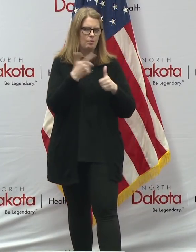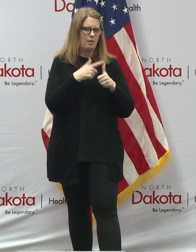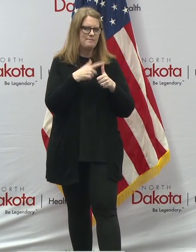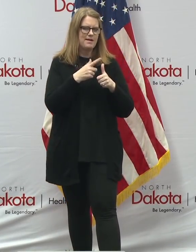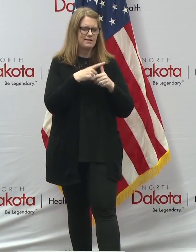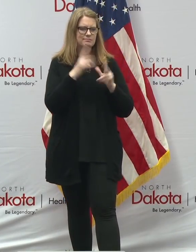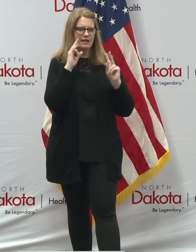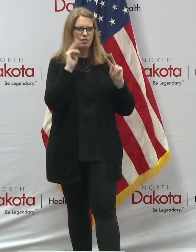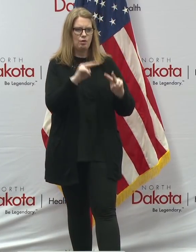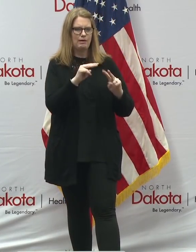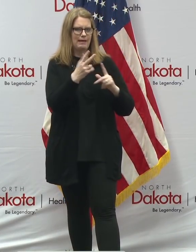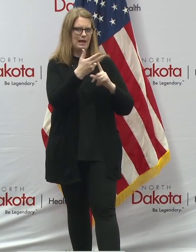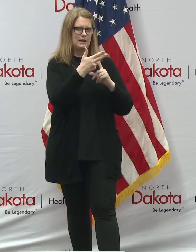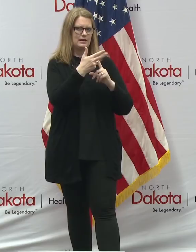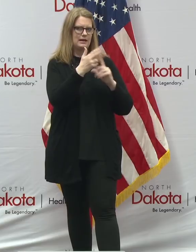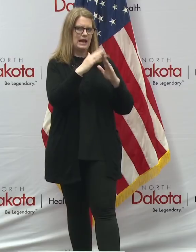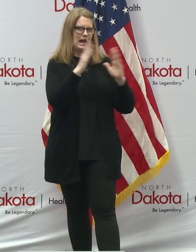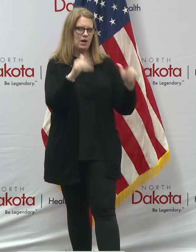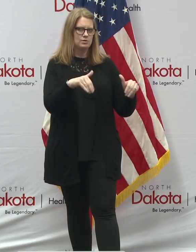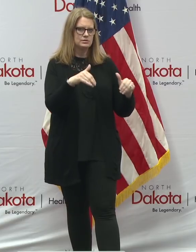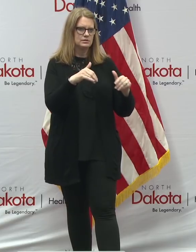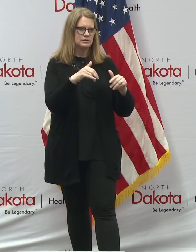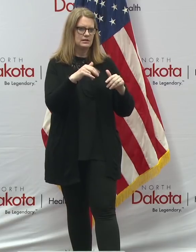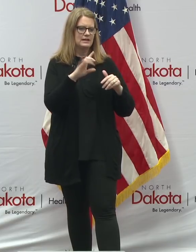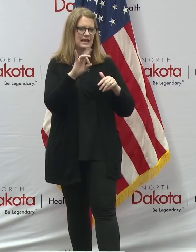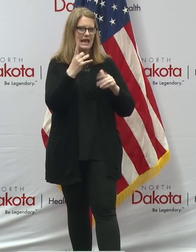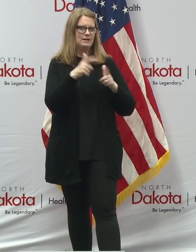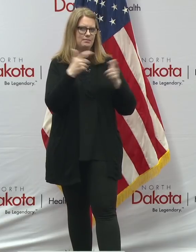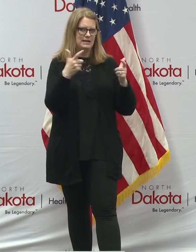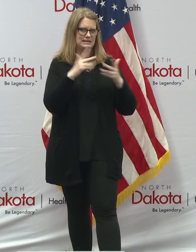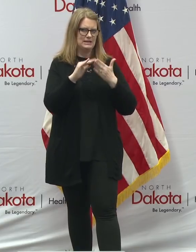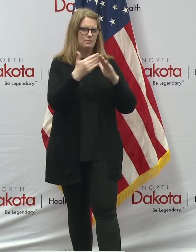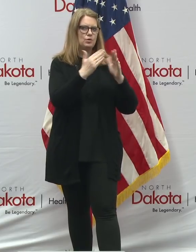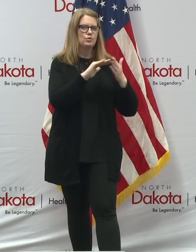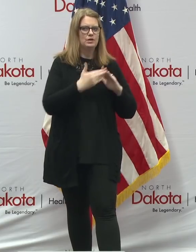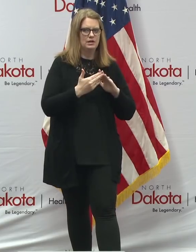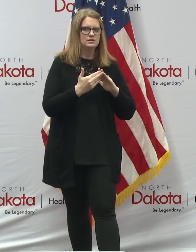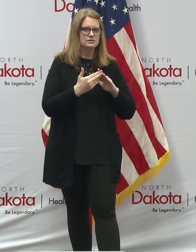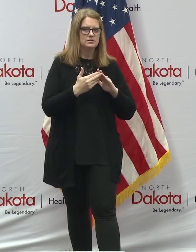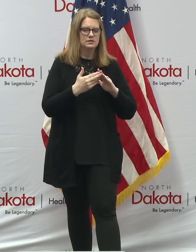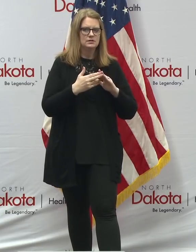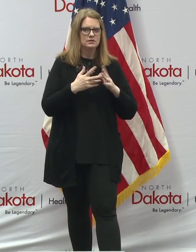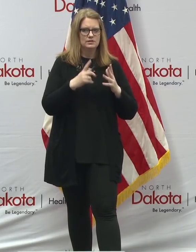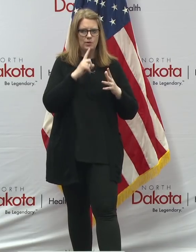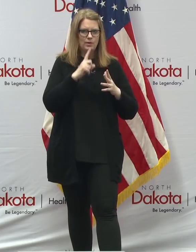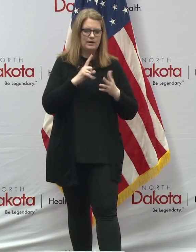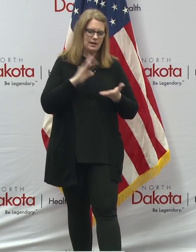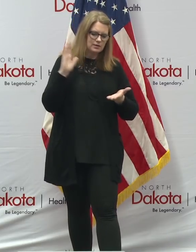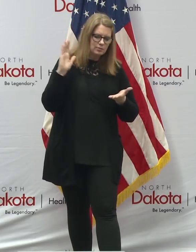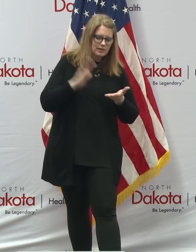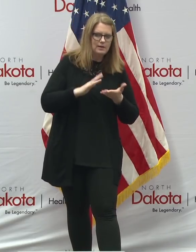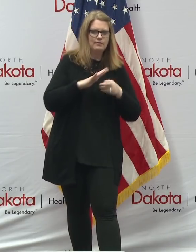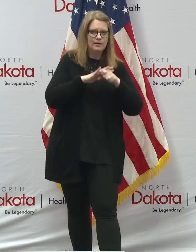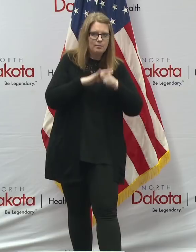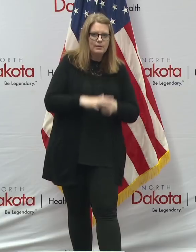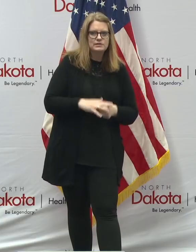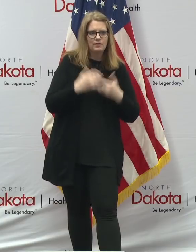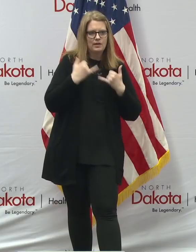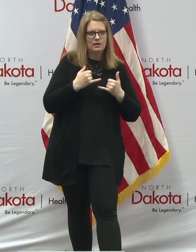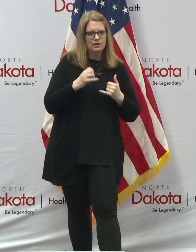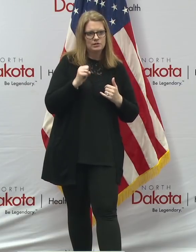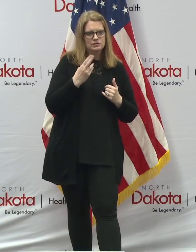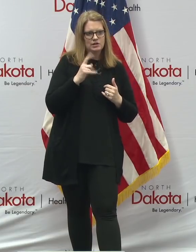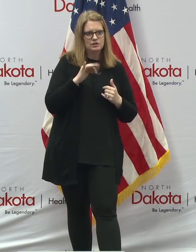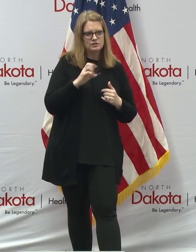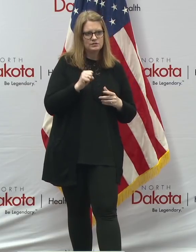at housing inventory at the eight largest communities across the state to take the pressure off of the current shelters today. That would be